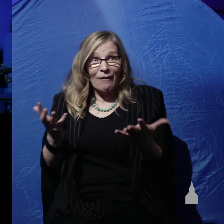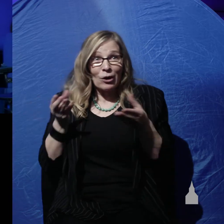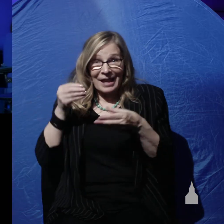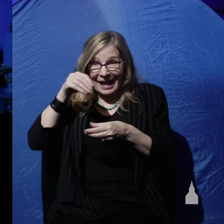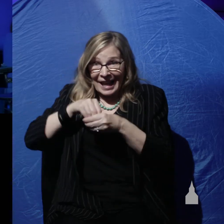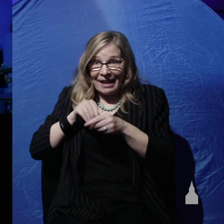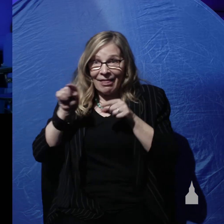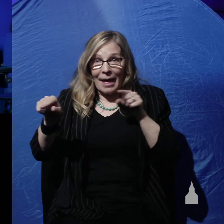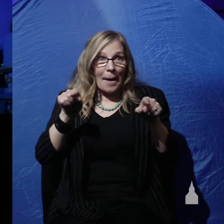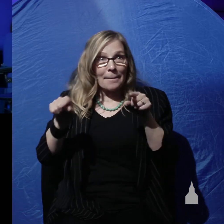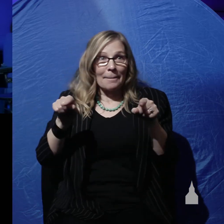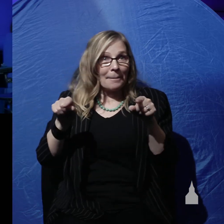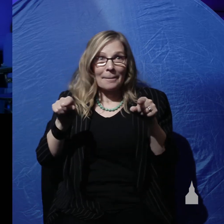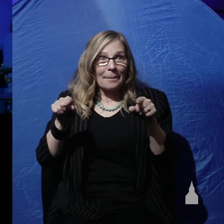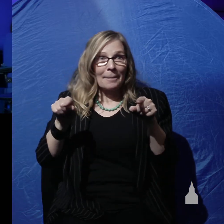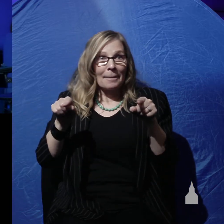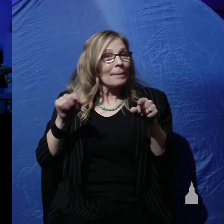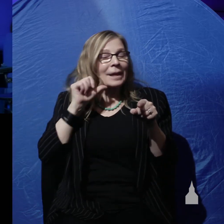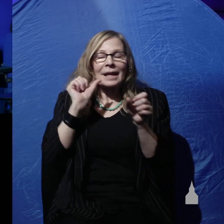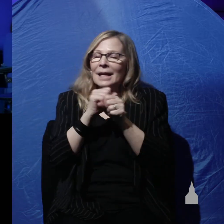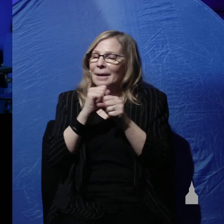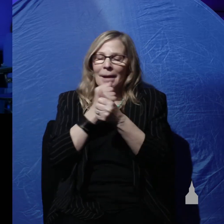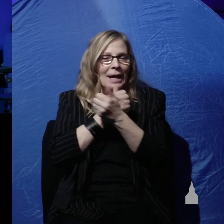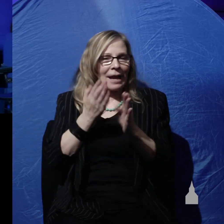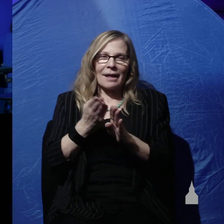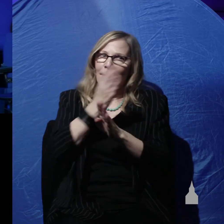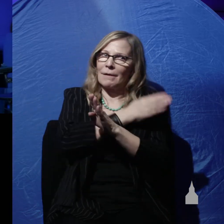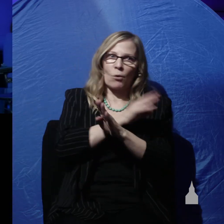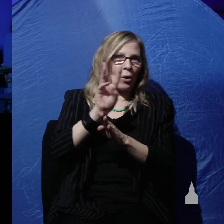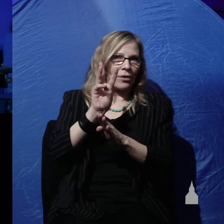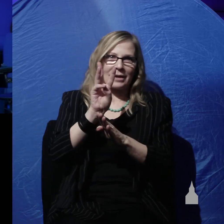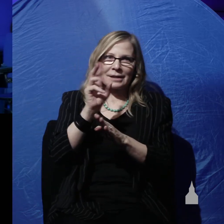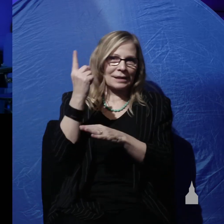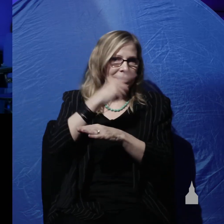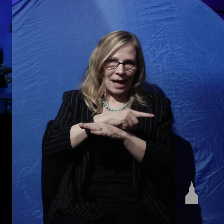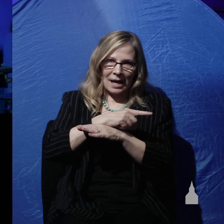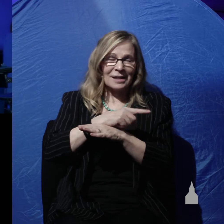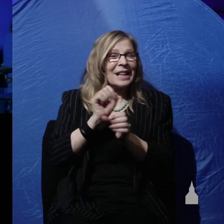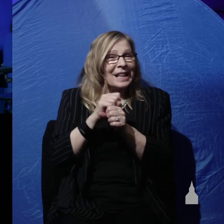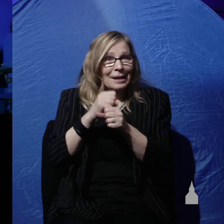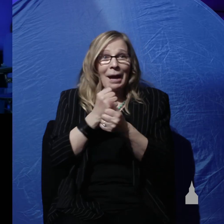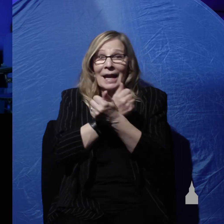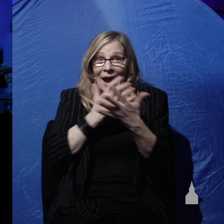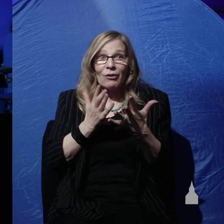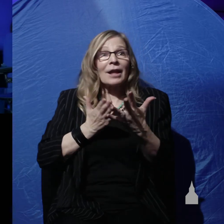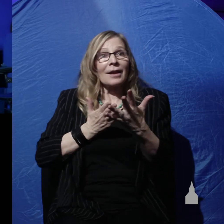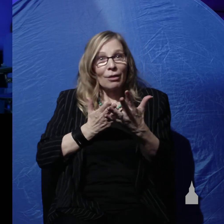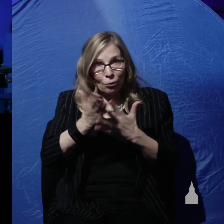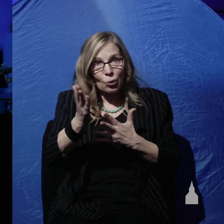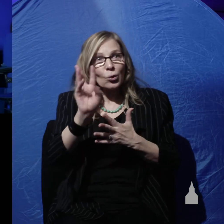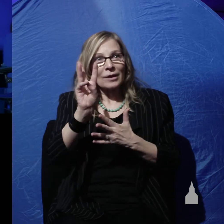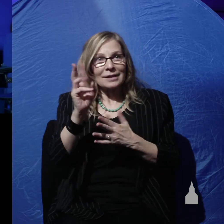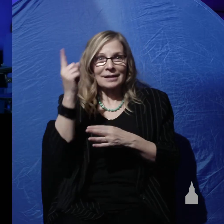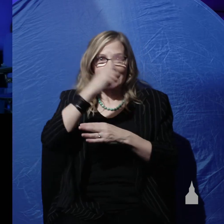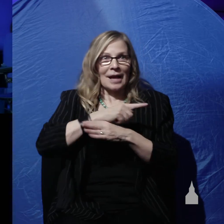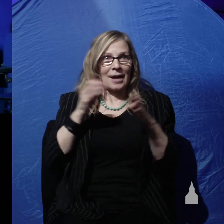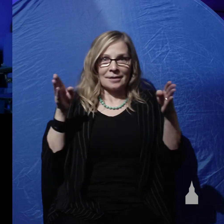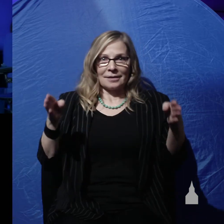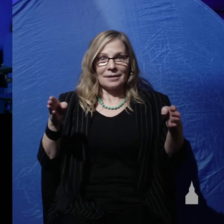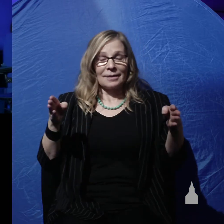He didn't make anything before the six days he made everything in those six days. And if somebody objects and